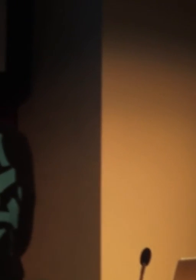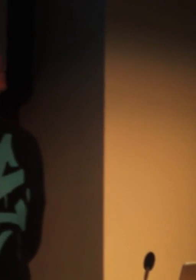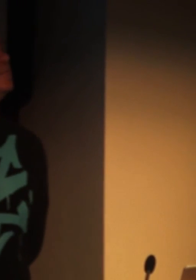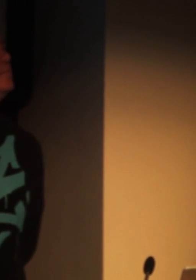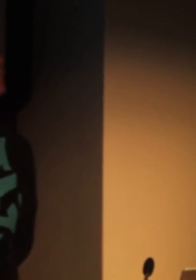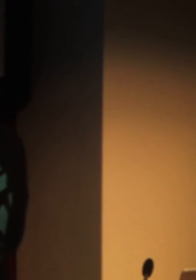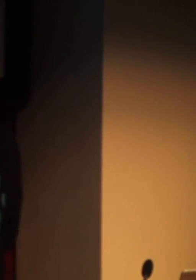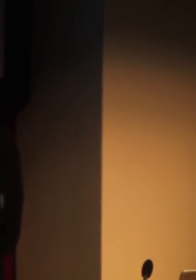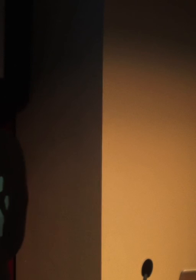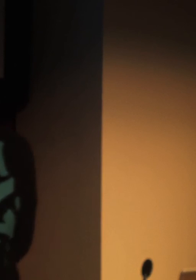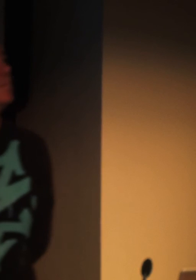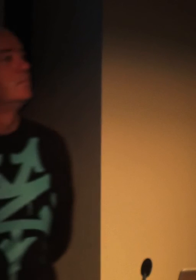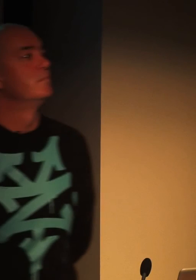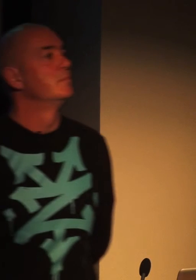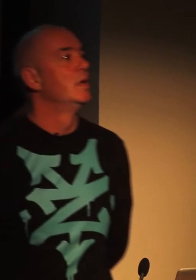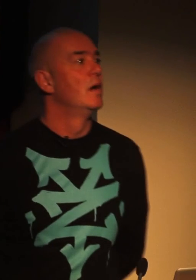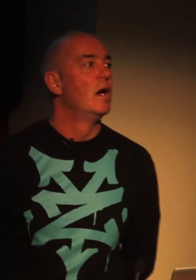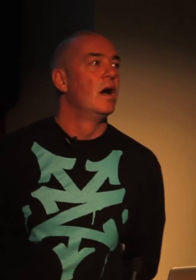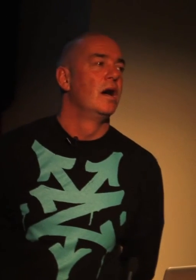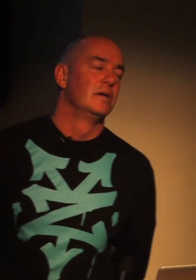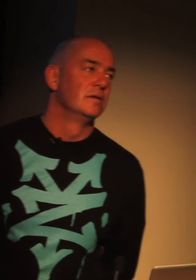Yep? What sharks have you ever done with them?